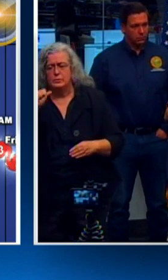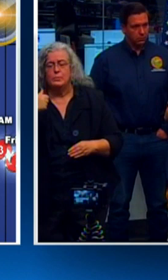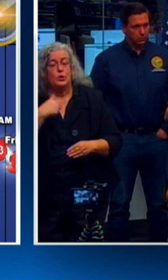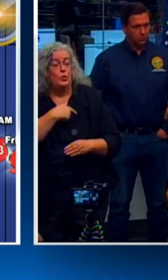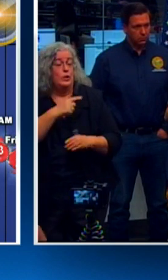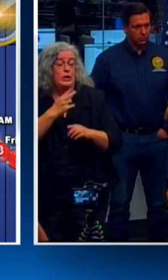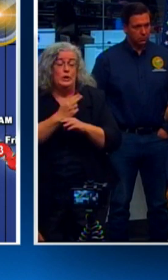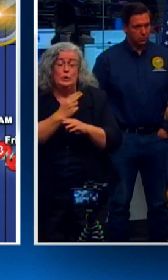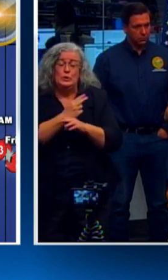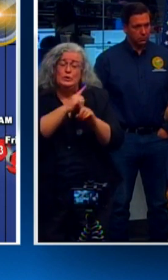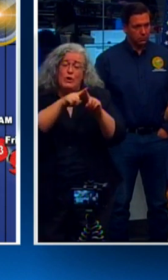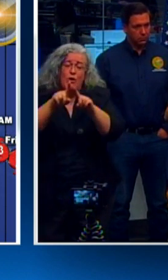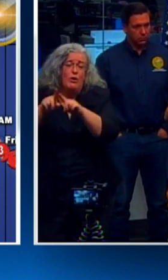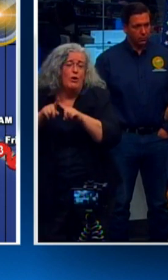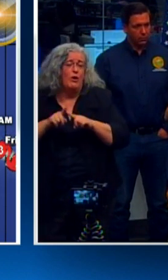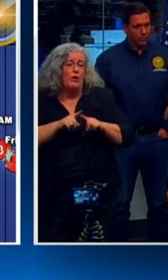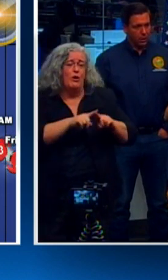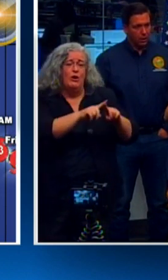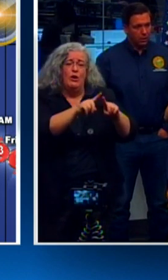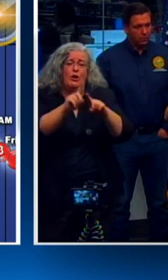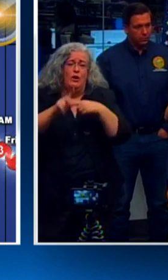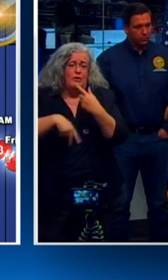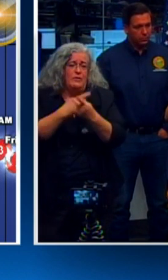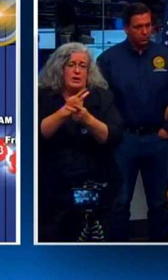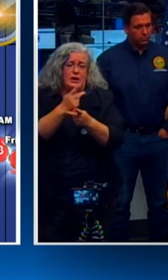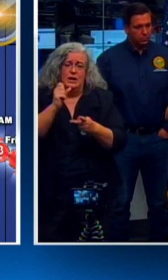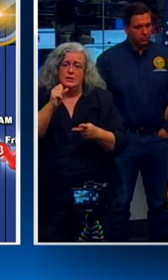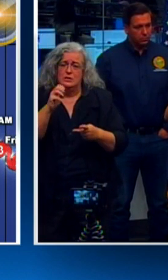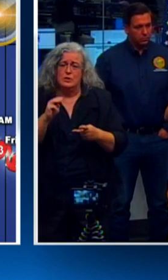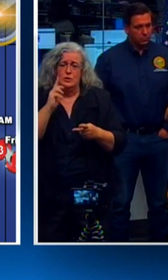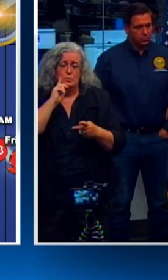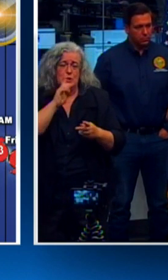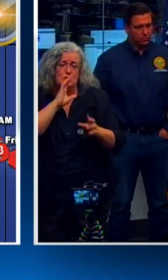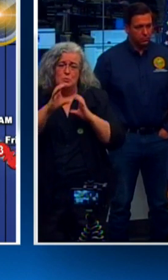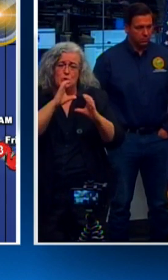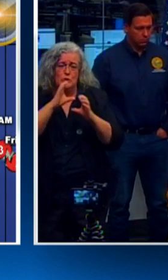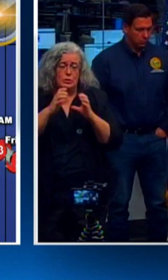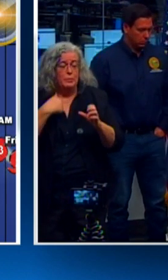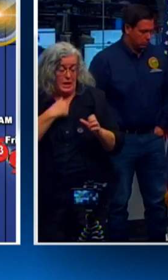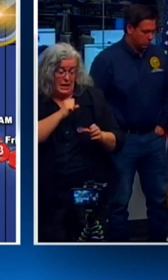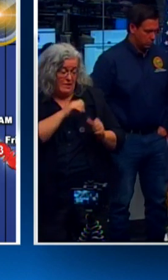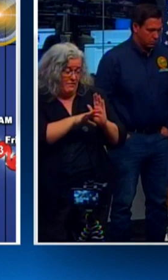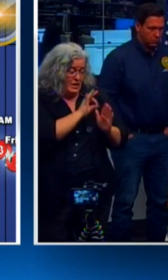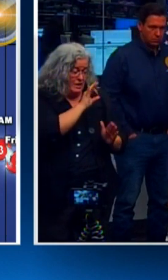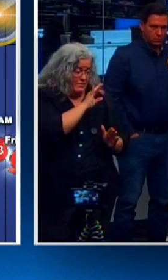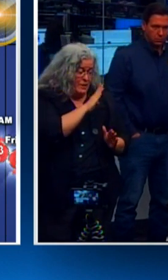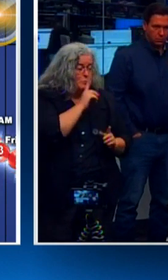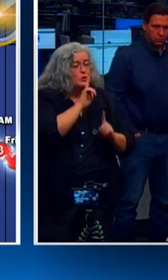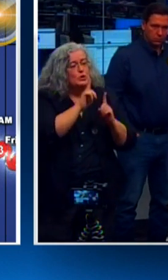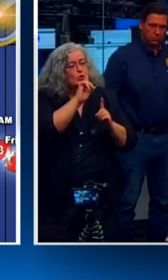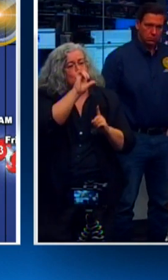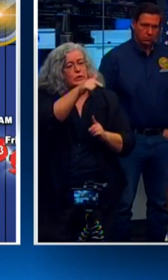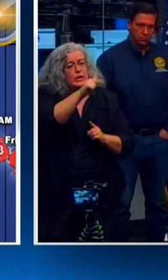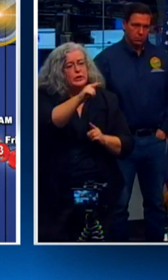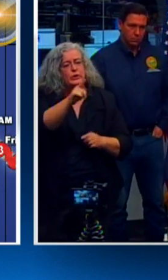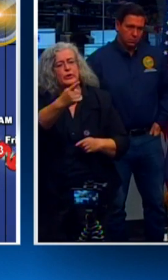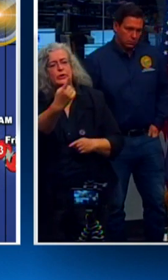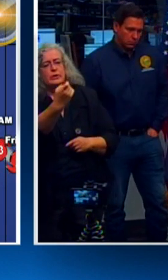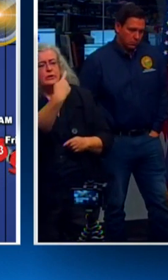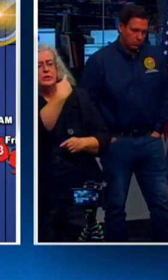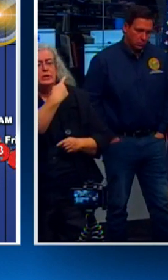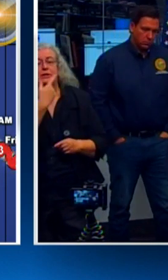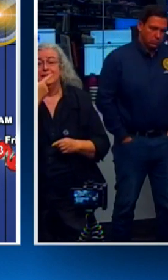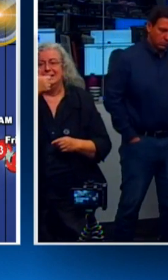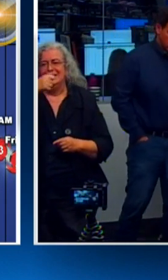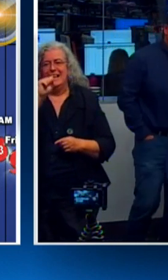ways of communication. But I can get back to you specifically on the Facebook issue. The gas is an issue every time